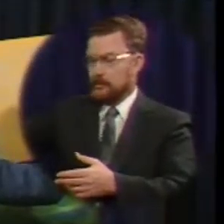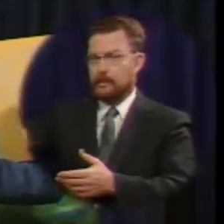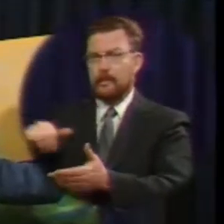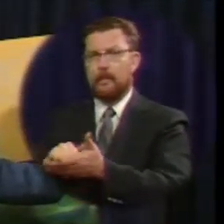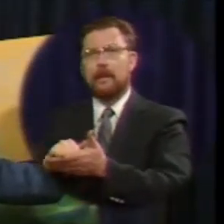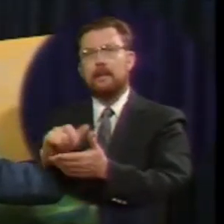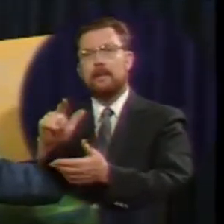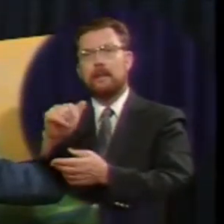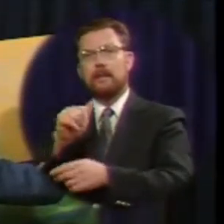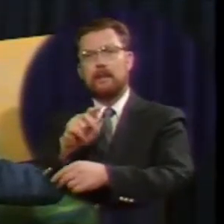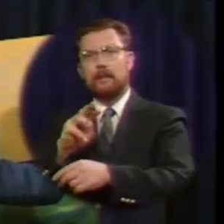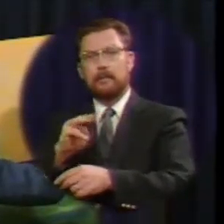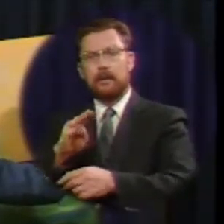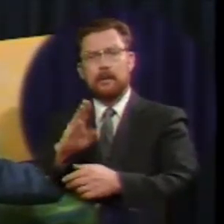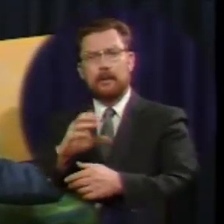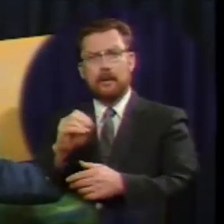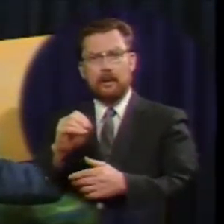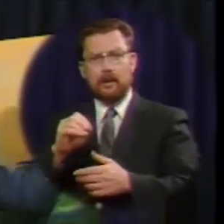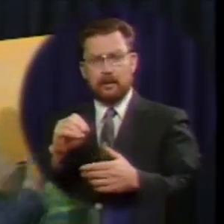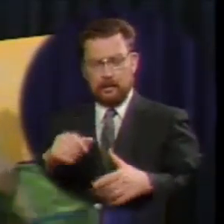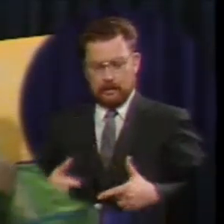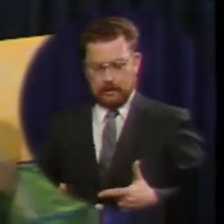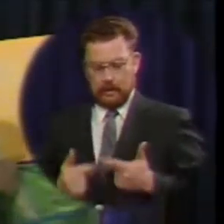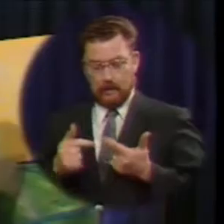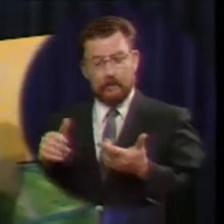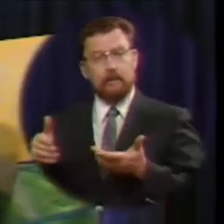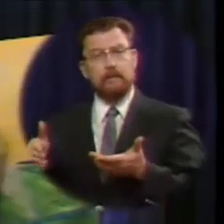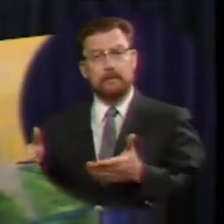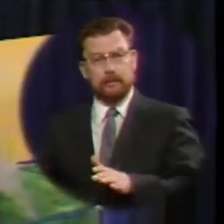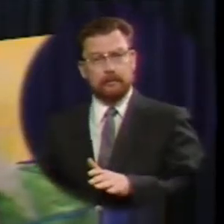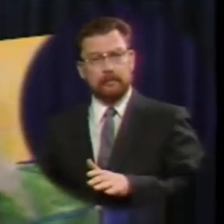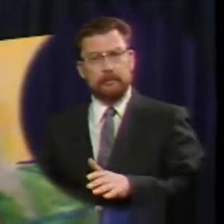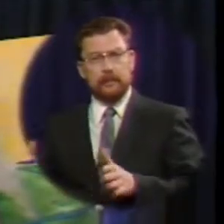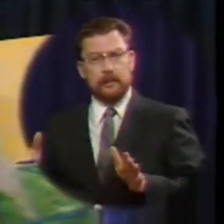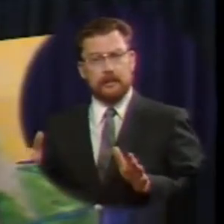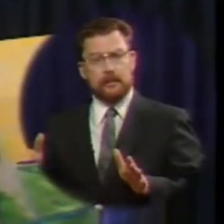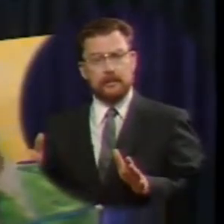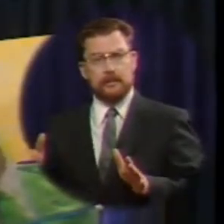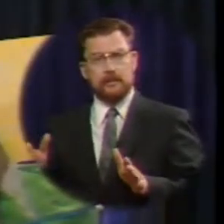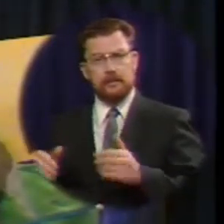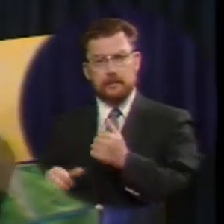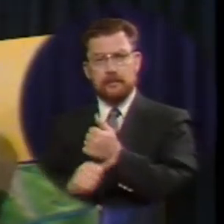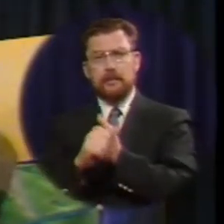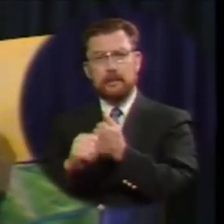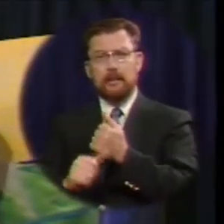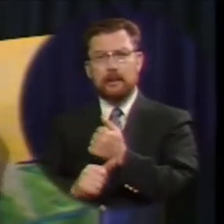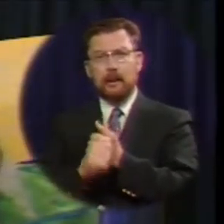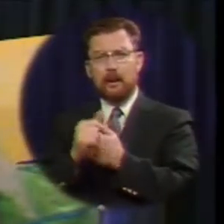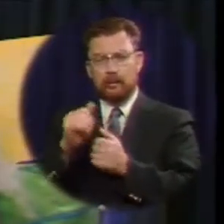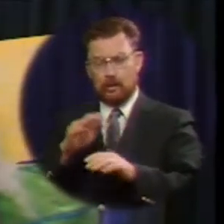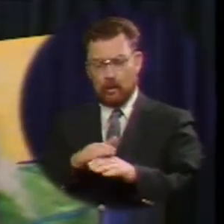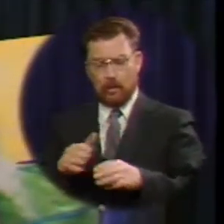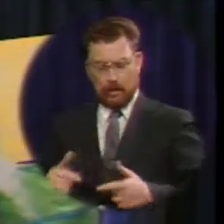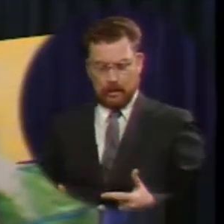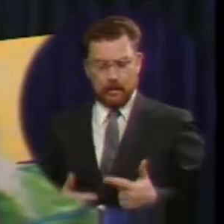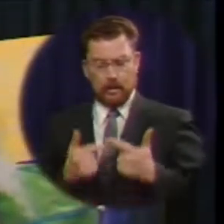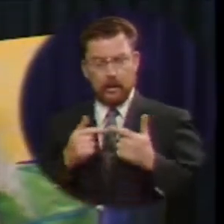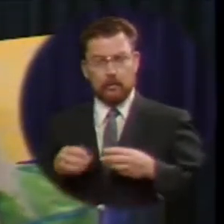and his life will be over danger lurks along life's path for you